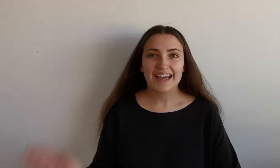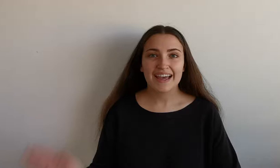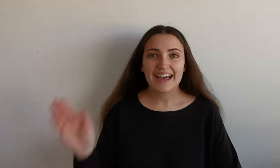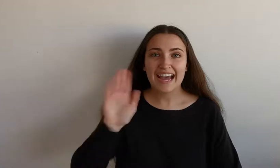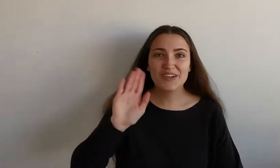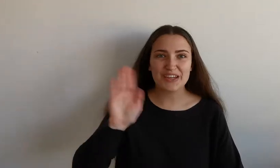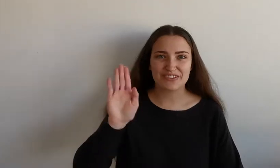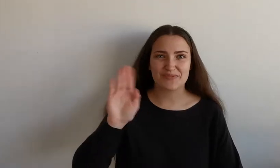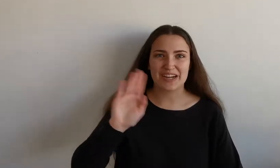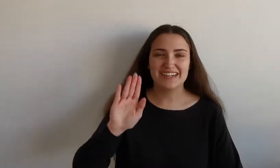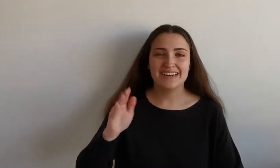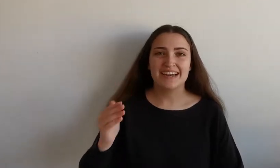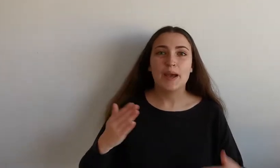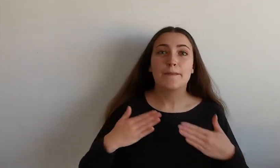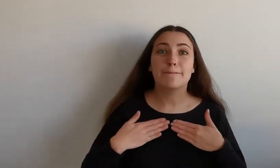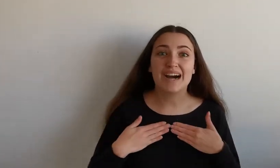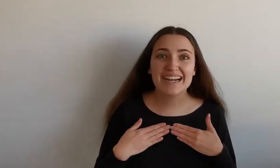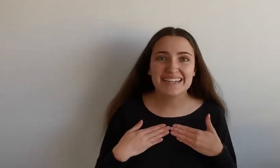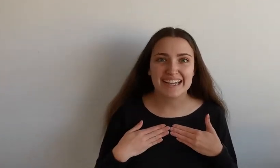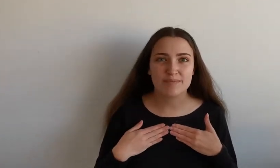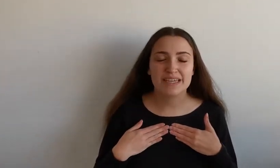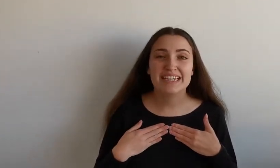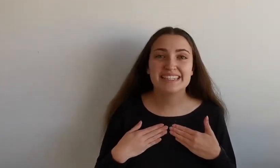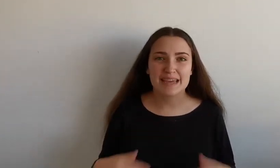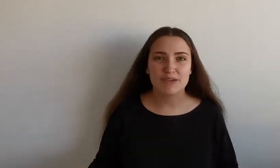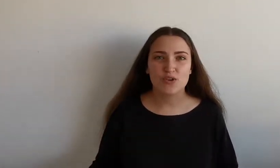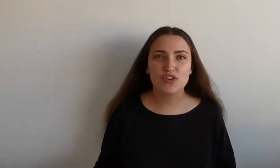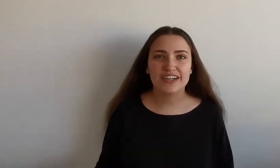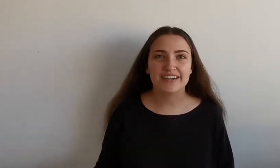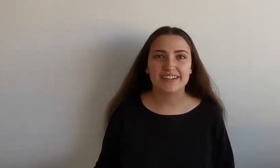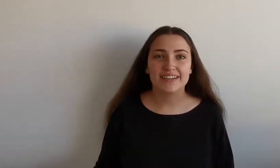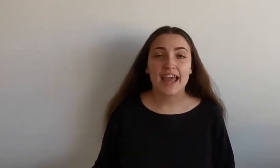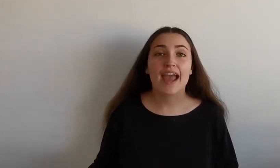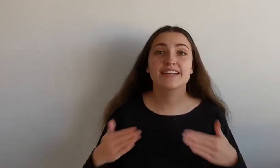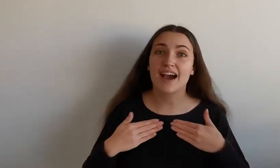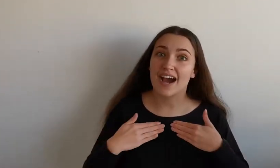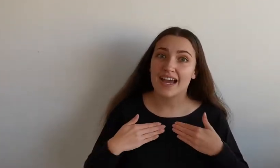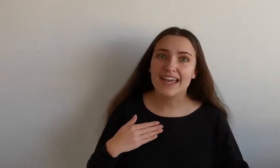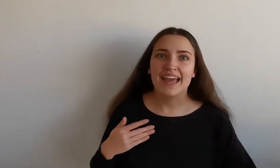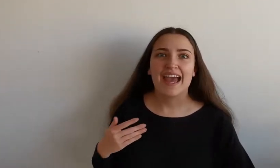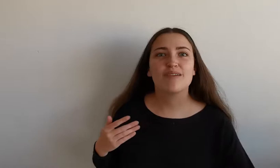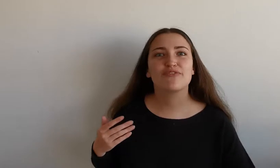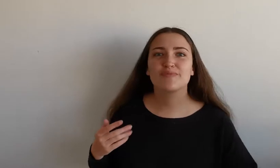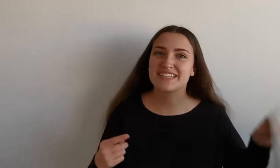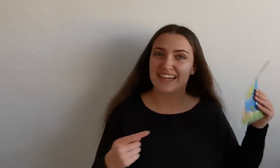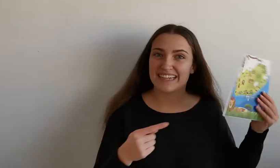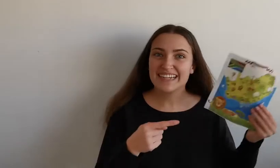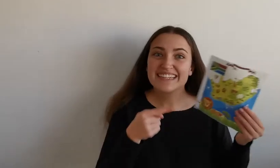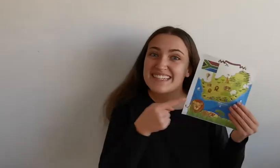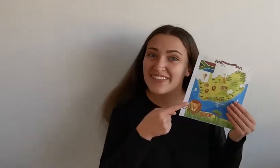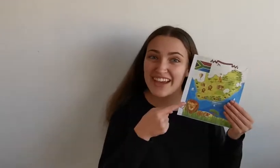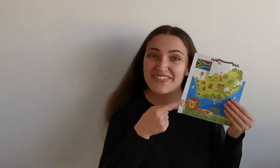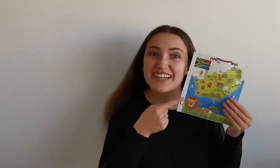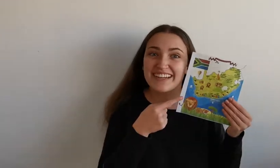Hello everyone, my name is Amy Jonker and I am from sunny South Africa.